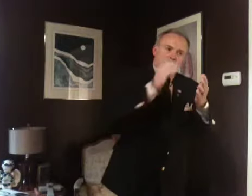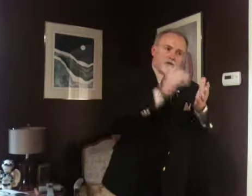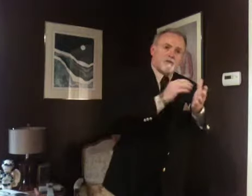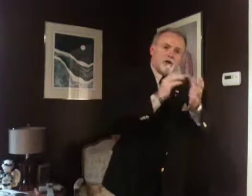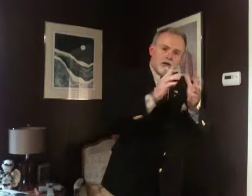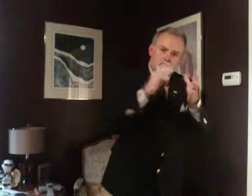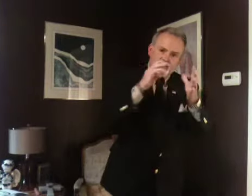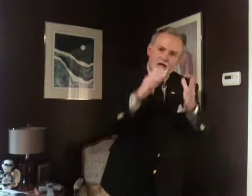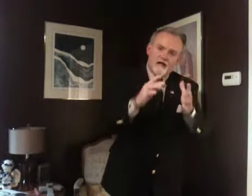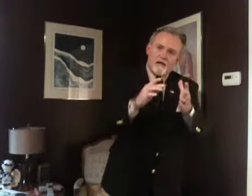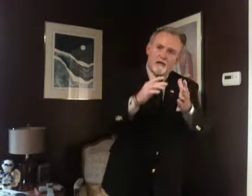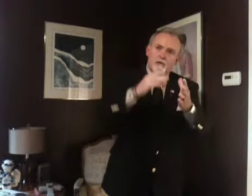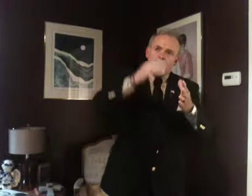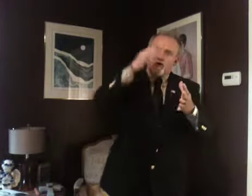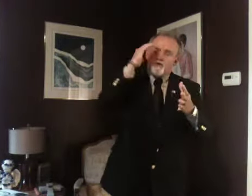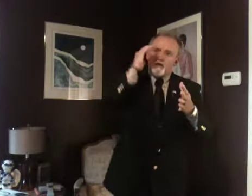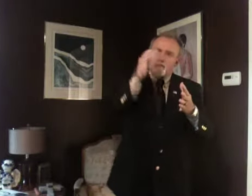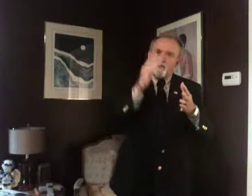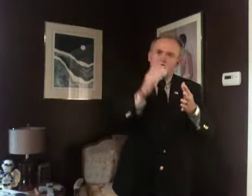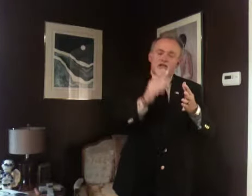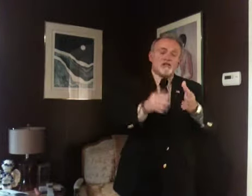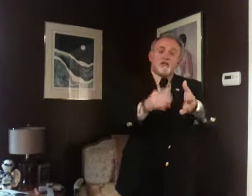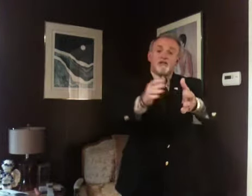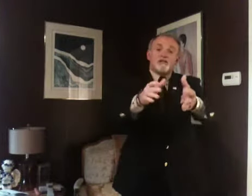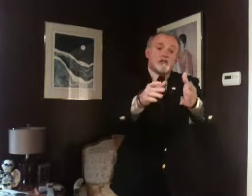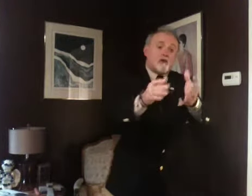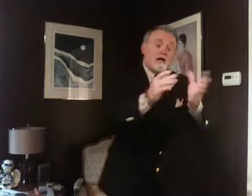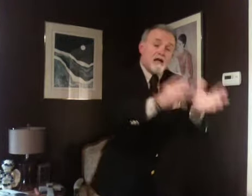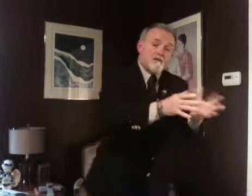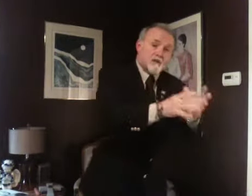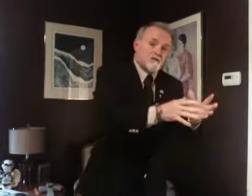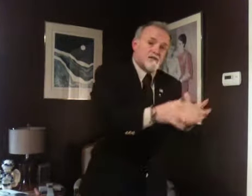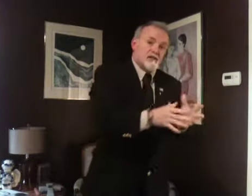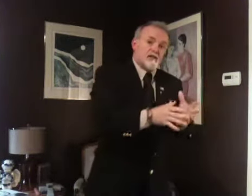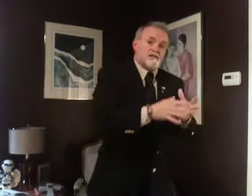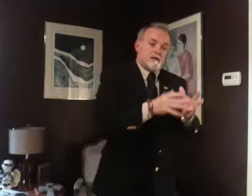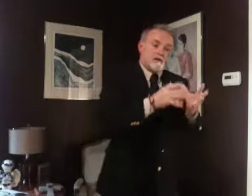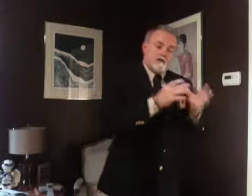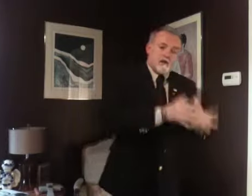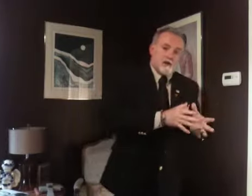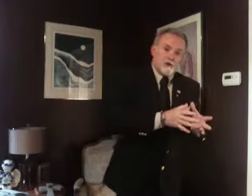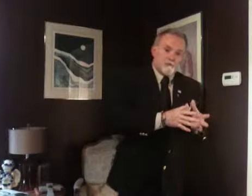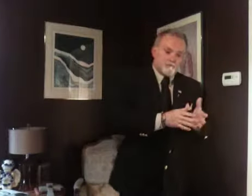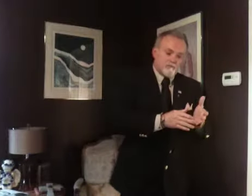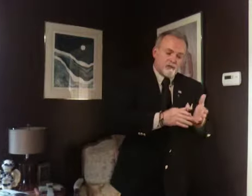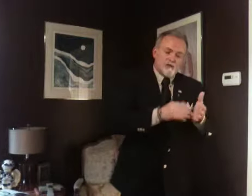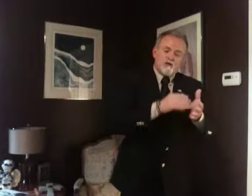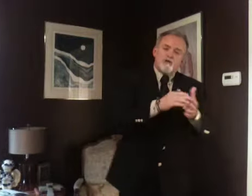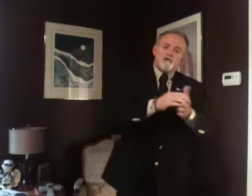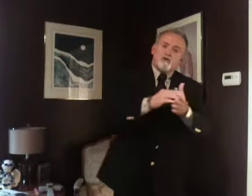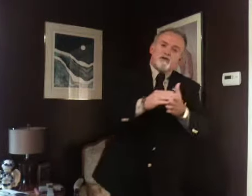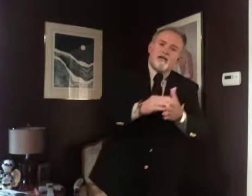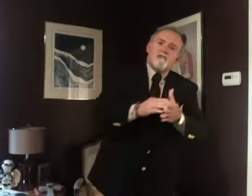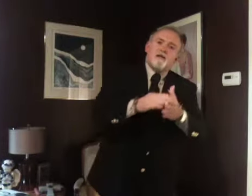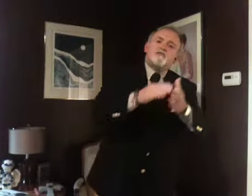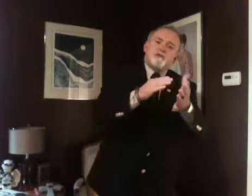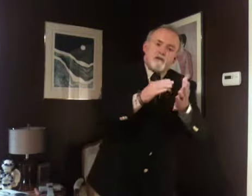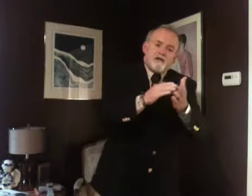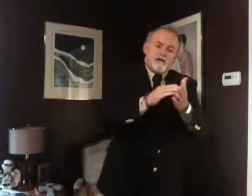over a period of time, if you keep that vision, eventually you'll have those things there. You start thinking about a certain kind